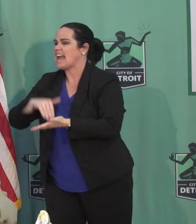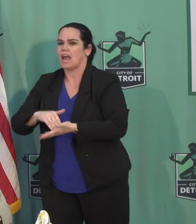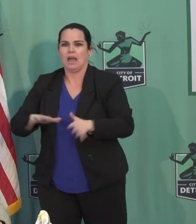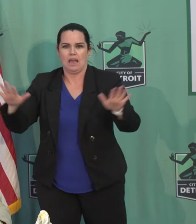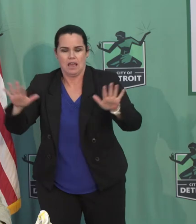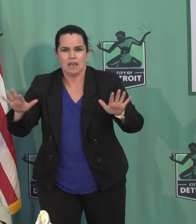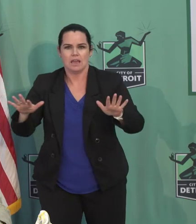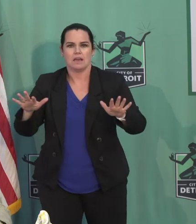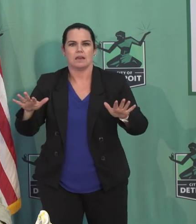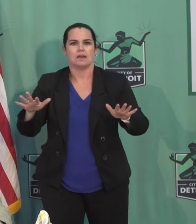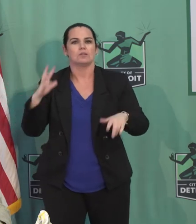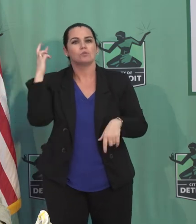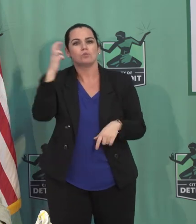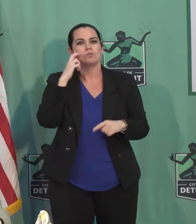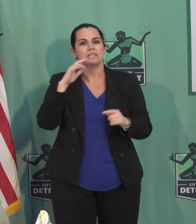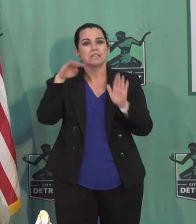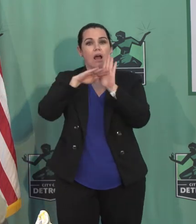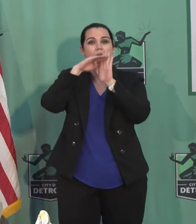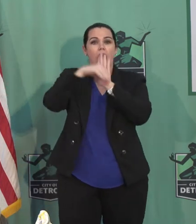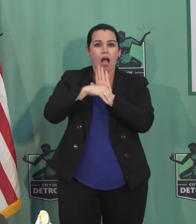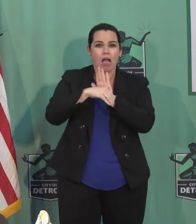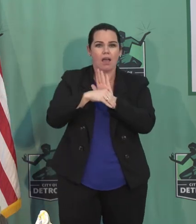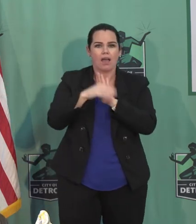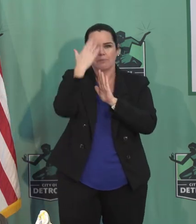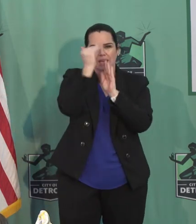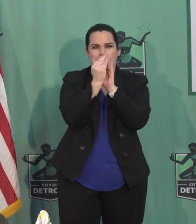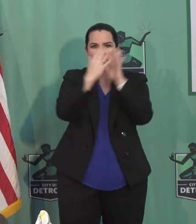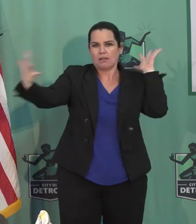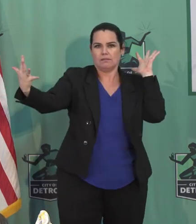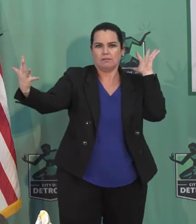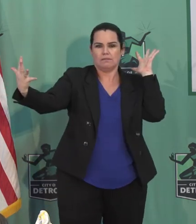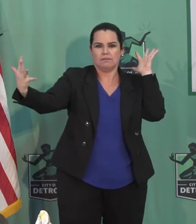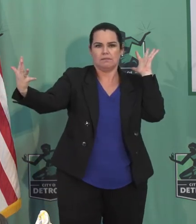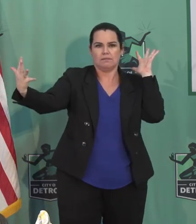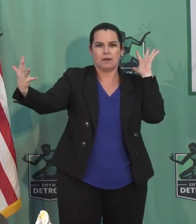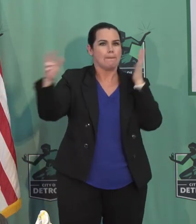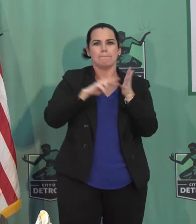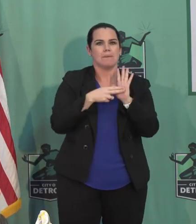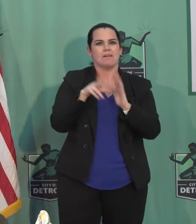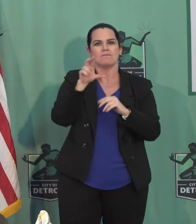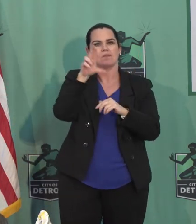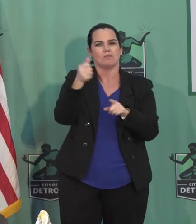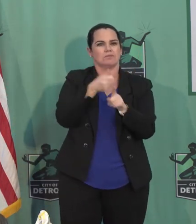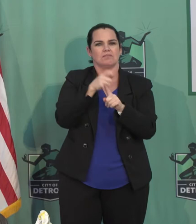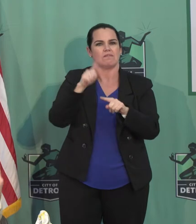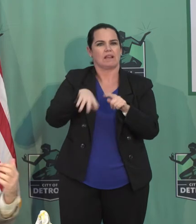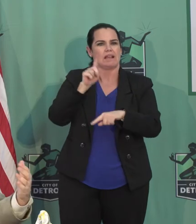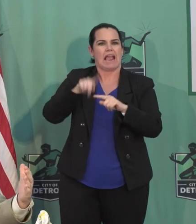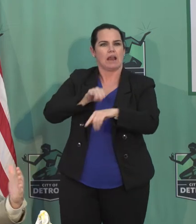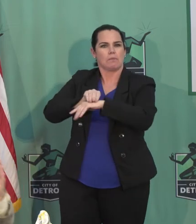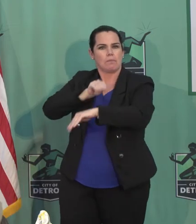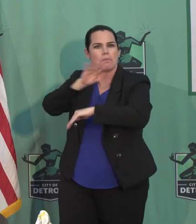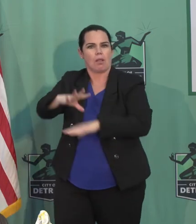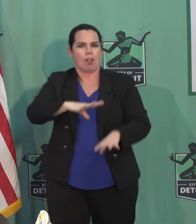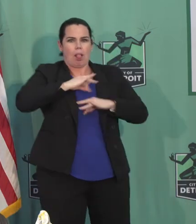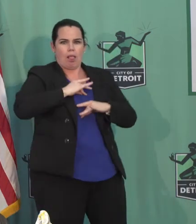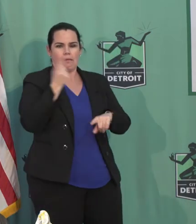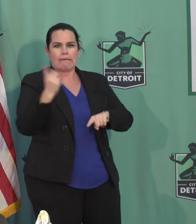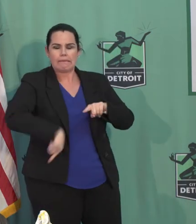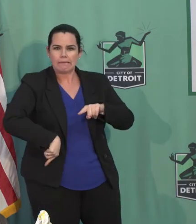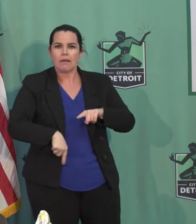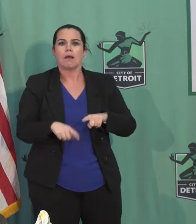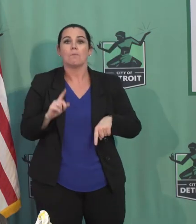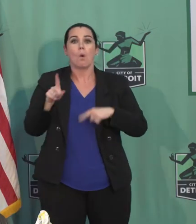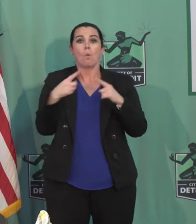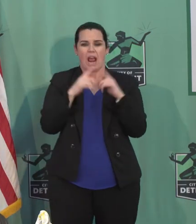is because we're separating from each other, and the virus has nobody to jump to. It starts to die out. But as soon as we start